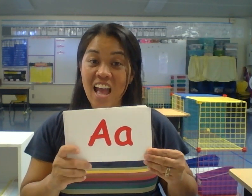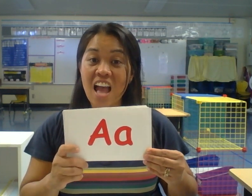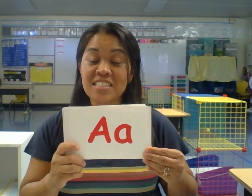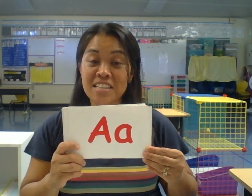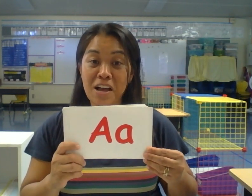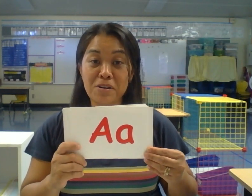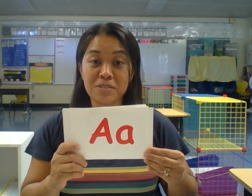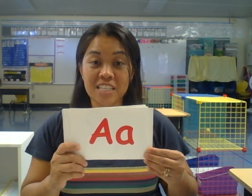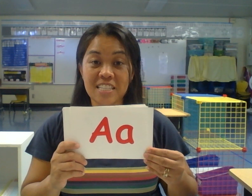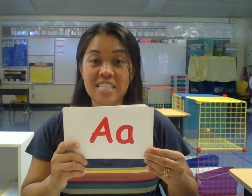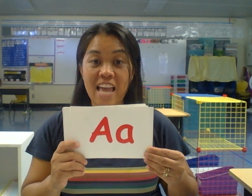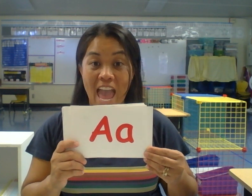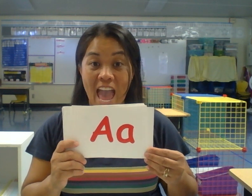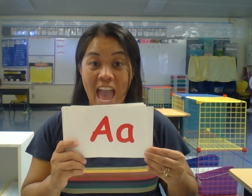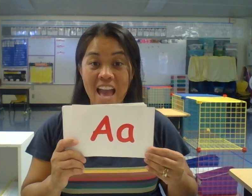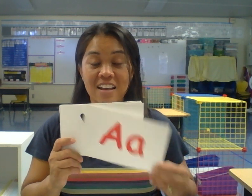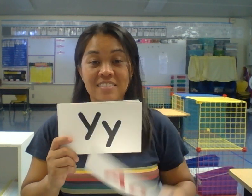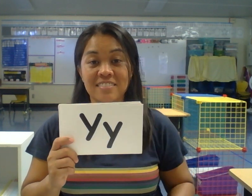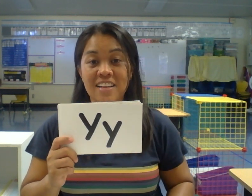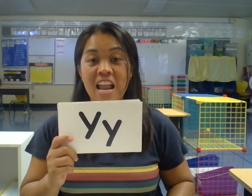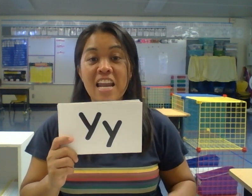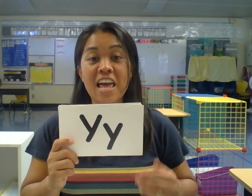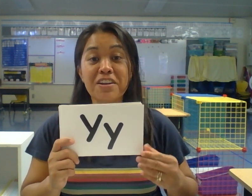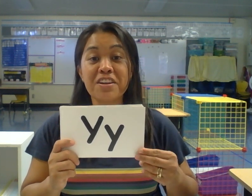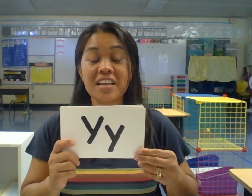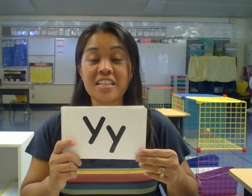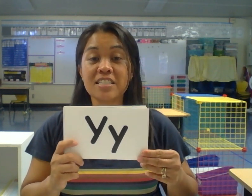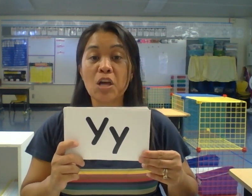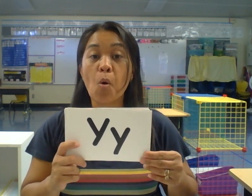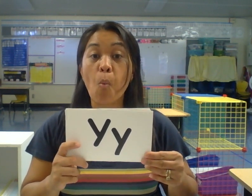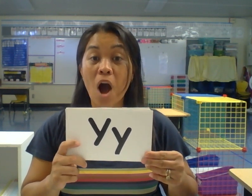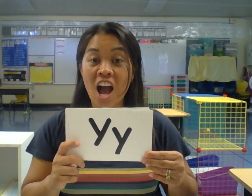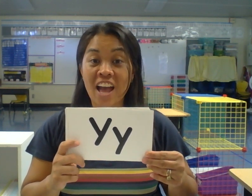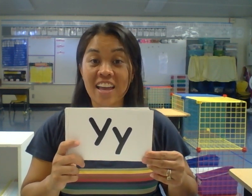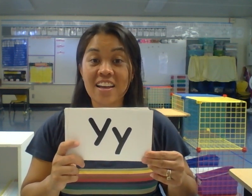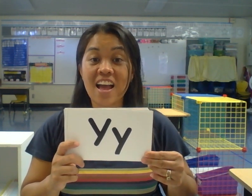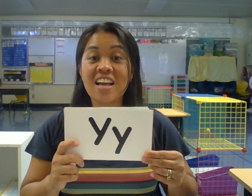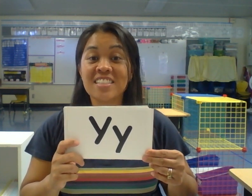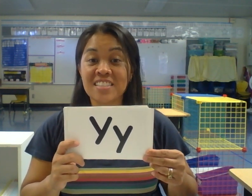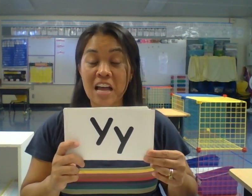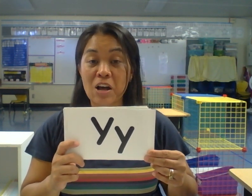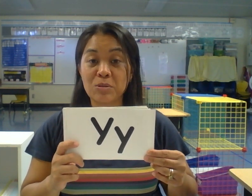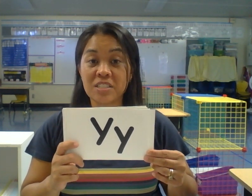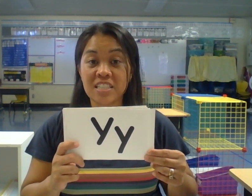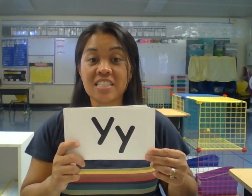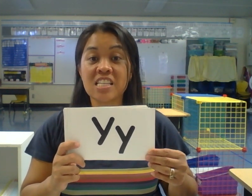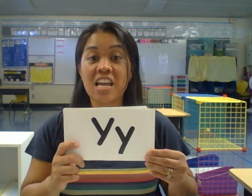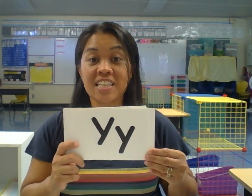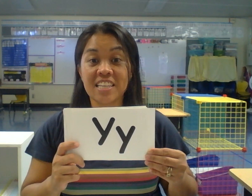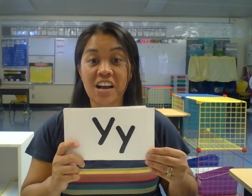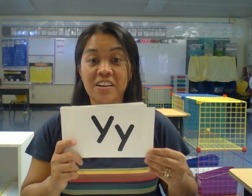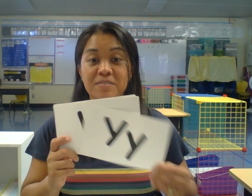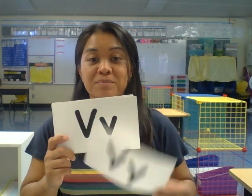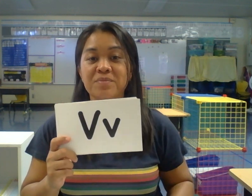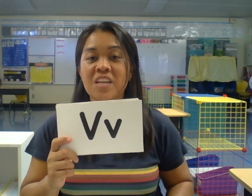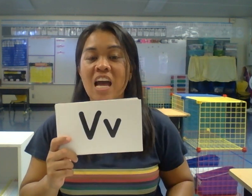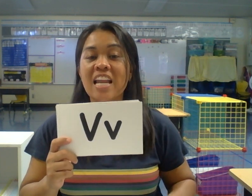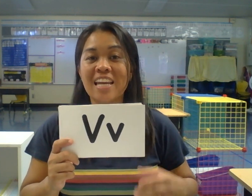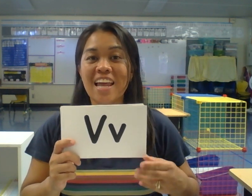Sound is A. Letter is Y. Sound is Y. Letter